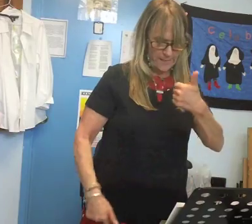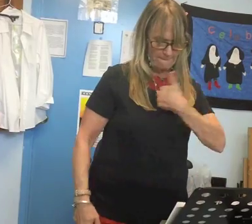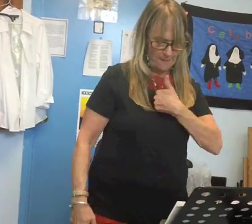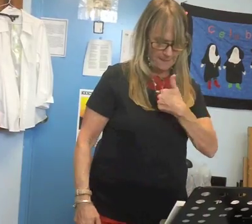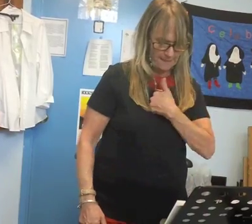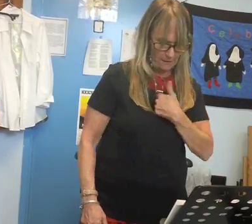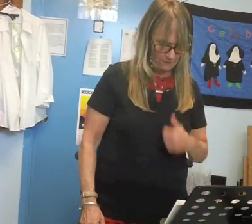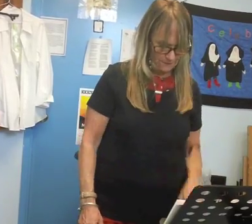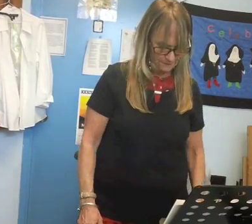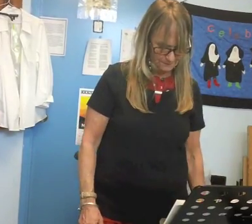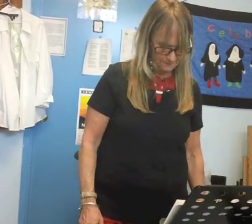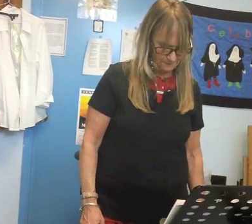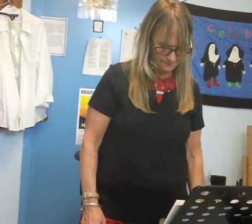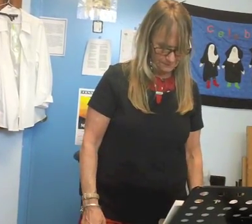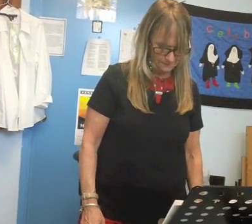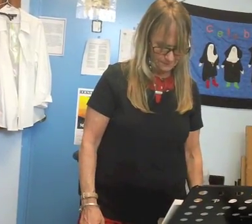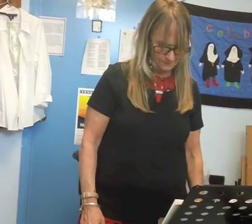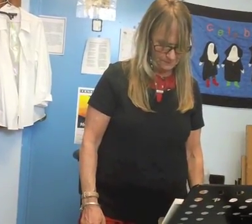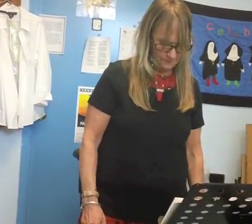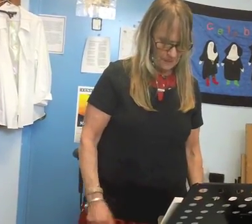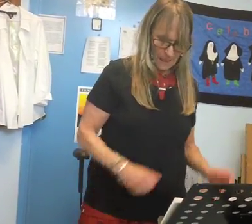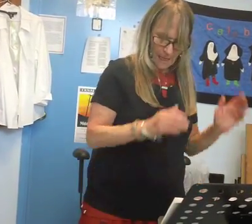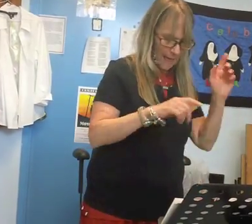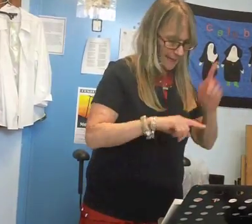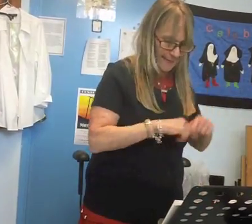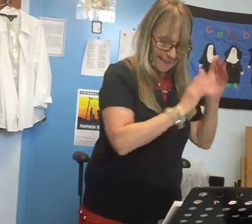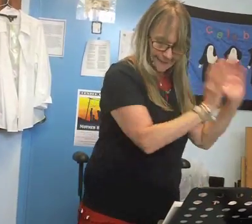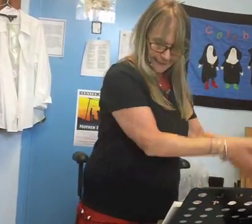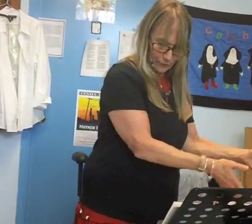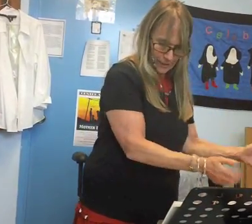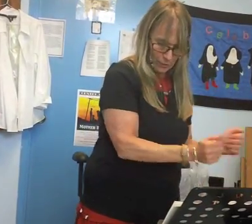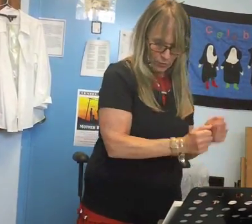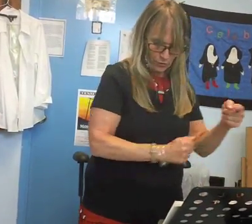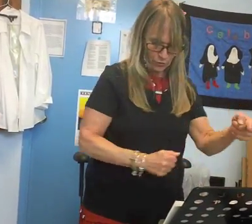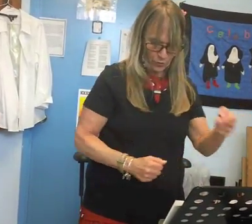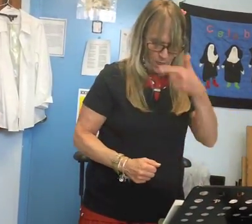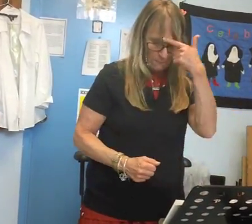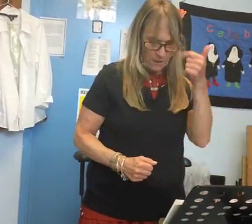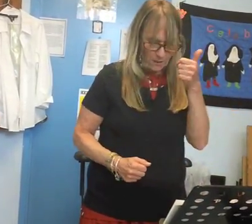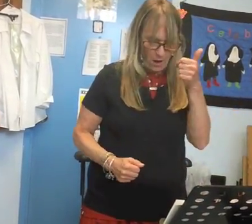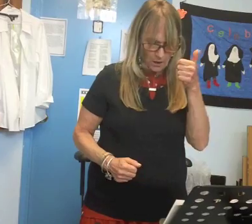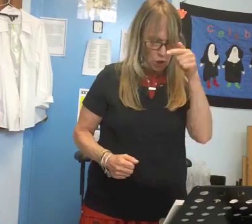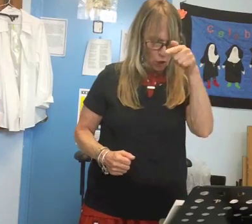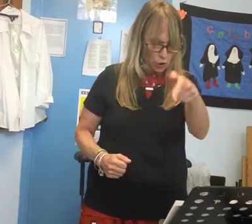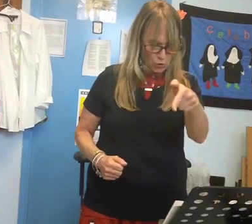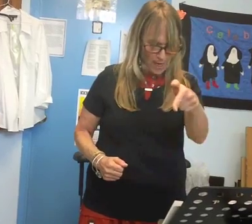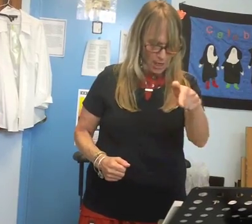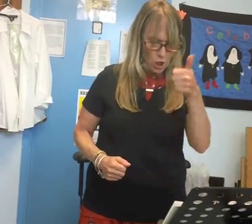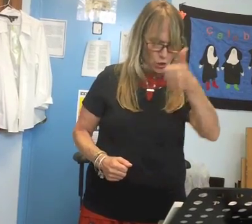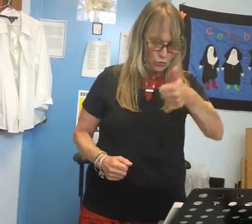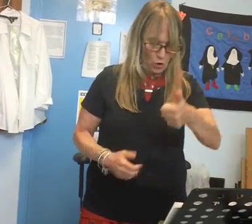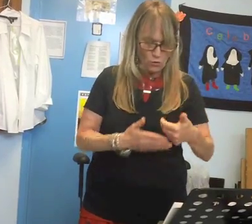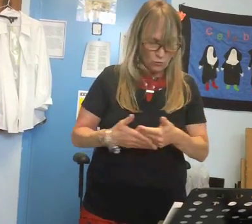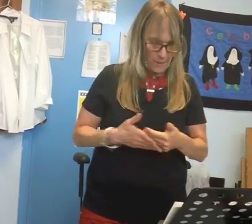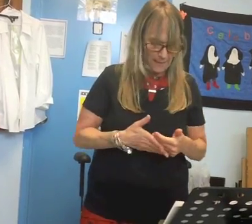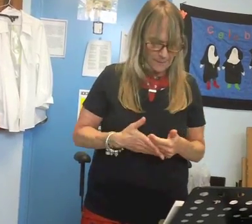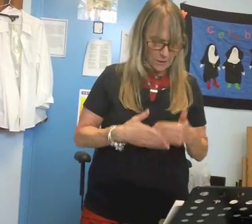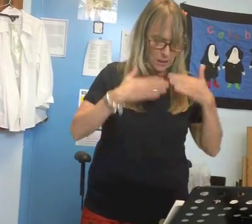myself but I can't leave her here with you because you got your own baby to